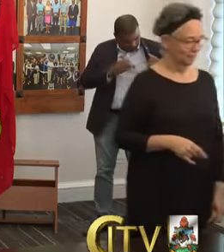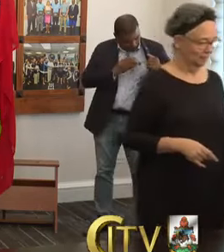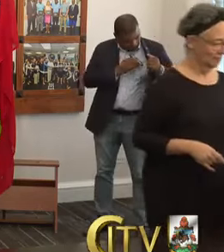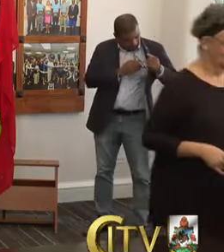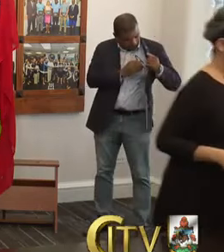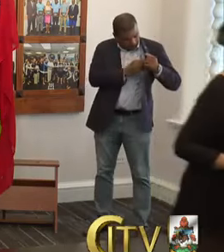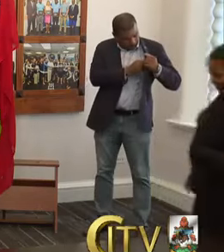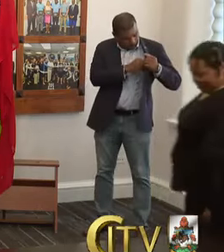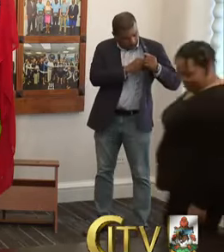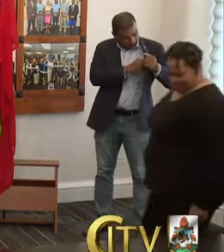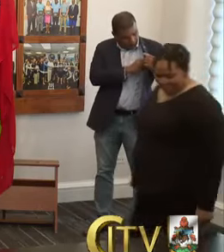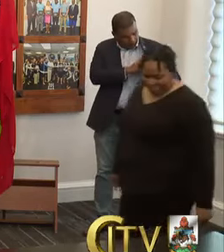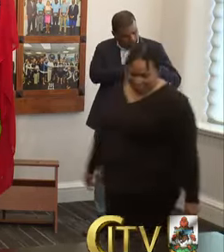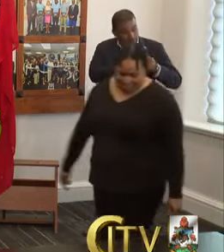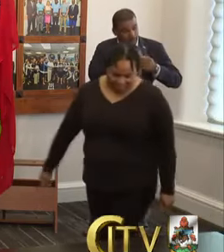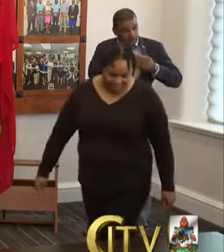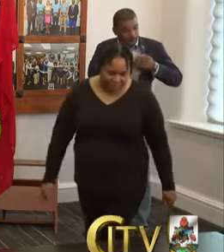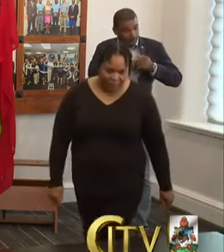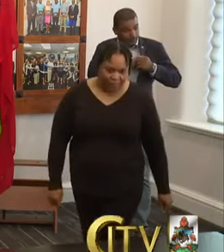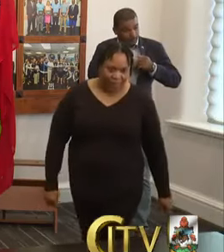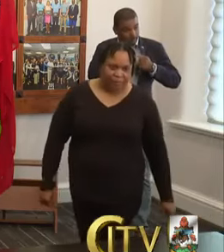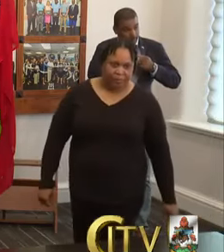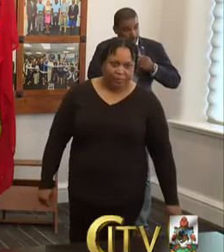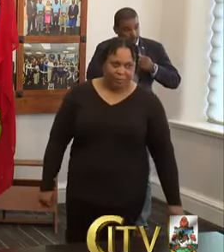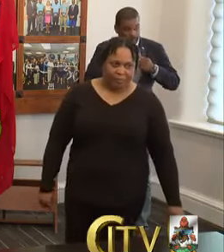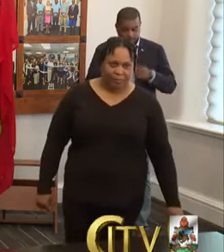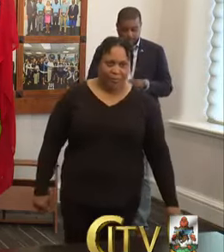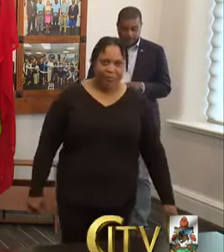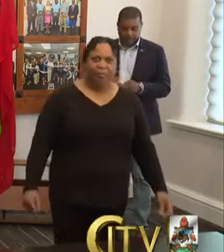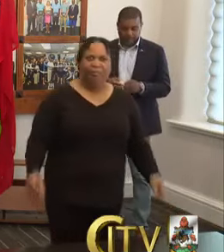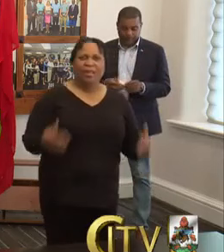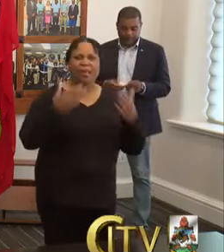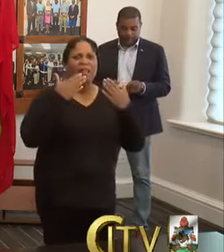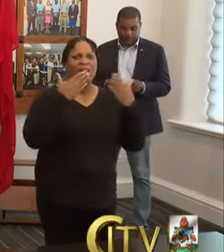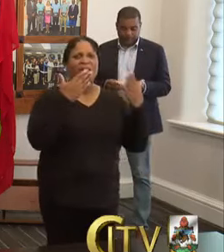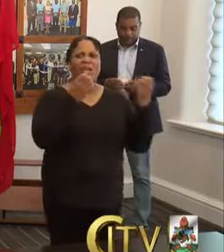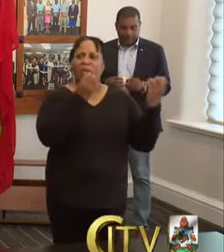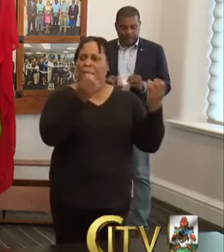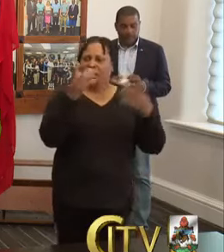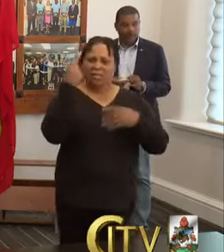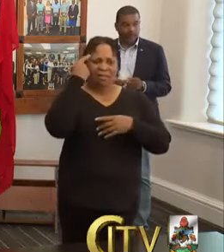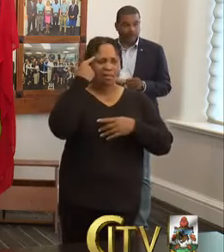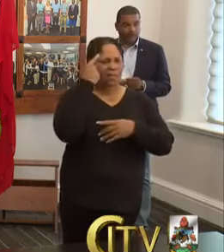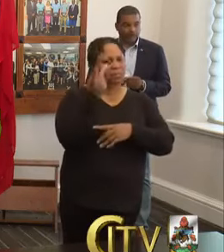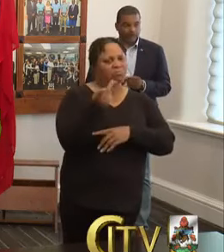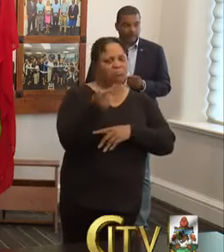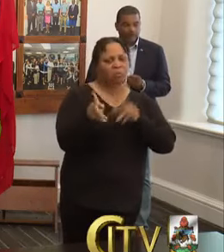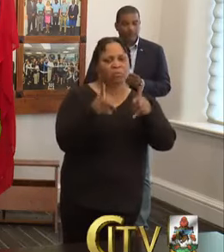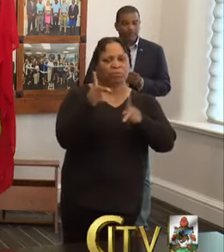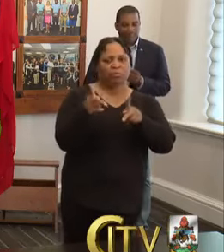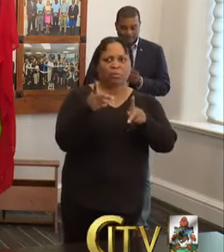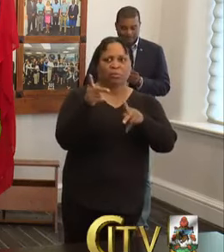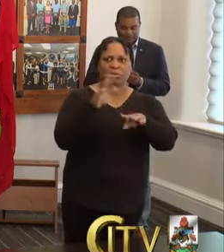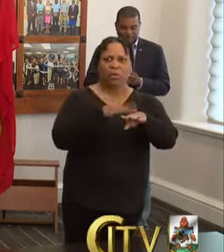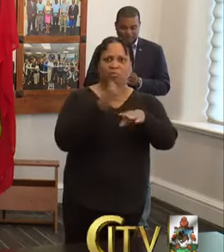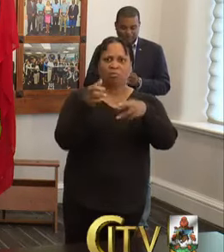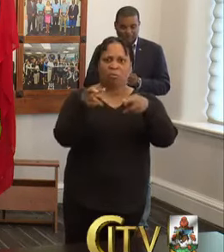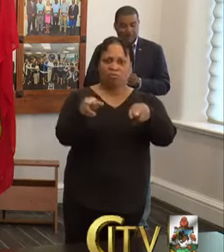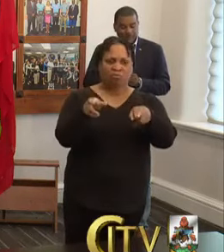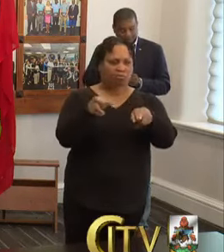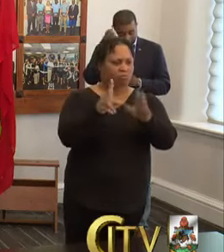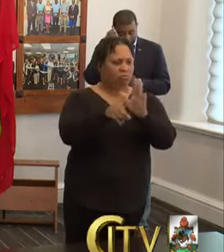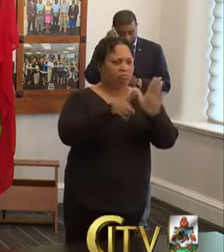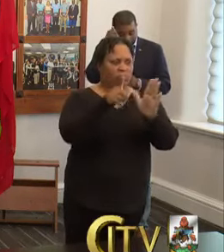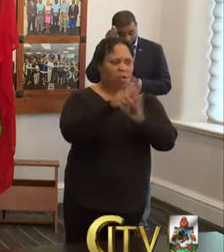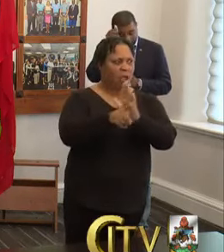Thank you. Thank you very much. I think you mentioned there were two people who were found walking during curfew hours last night. Can you